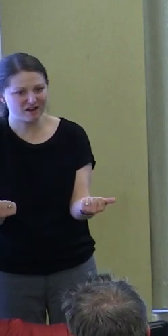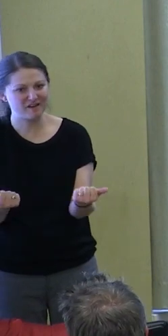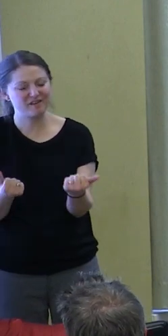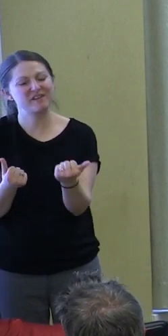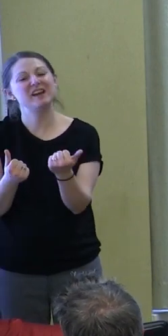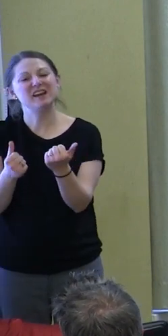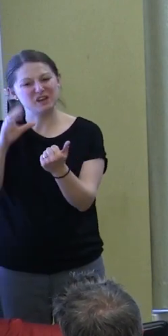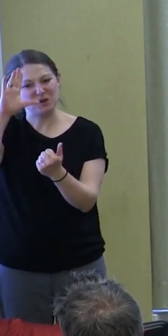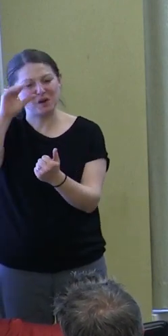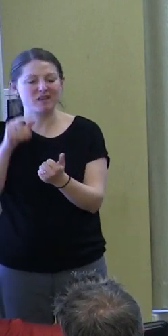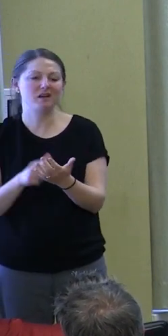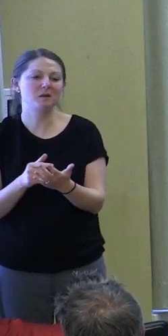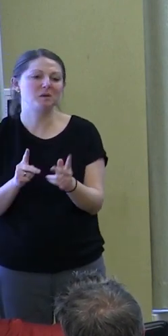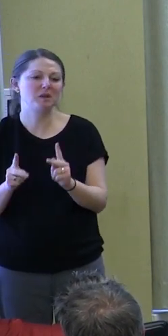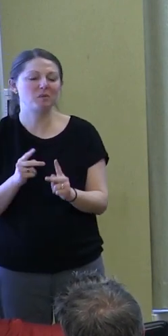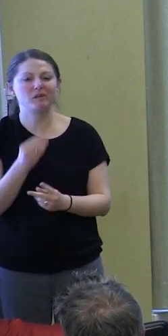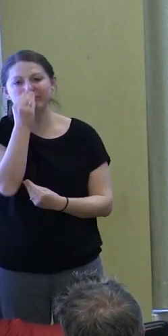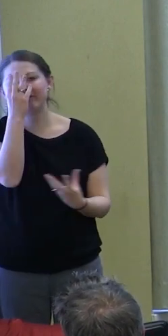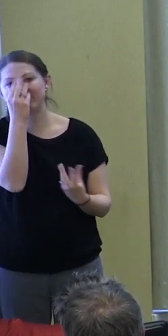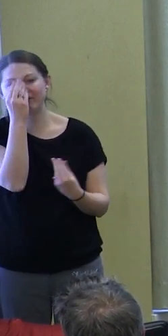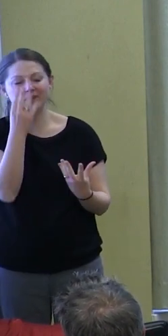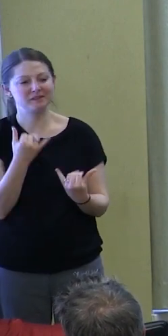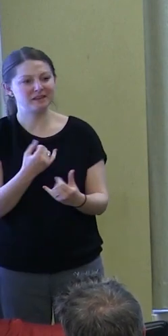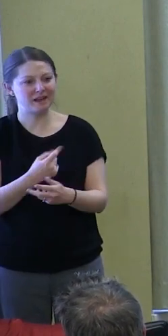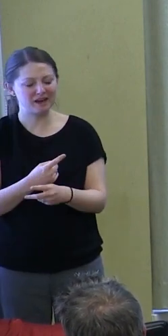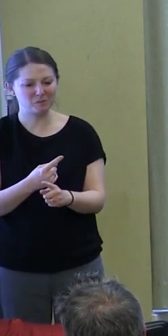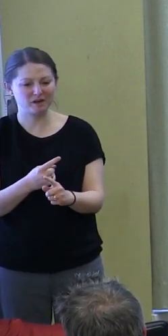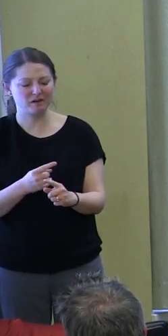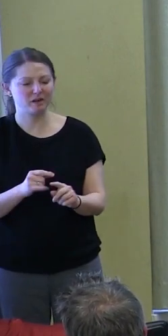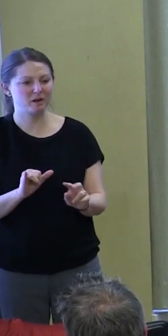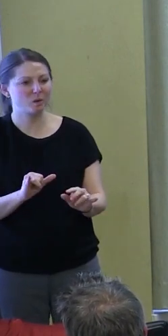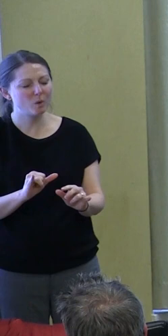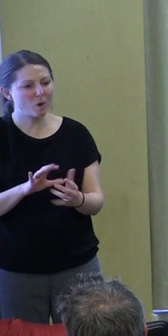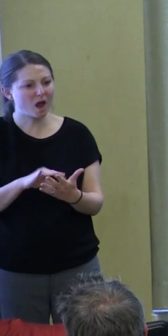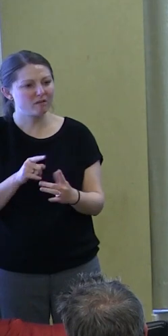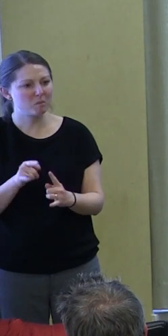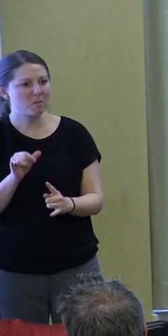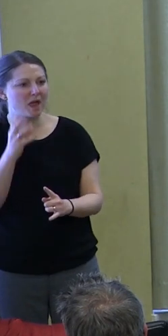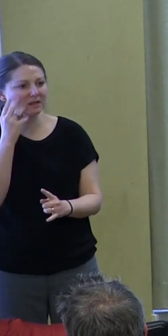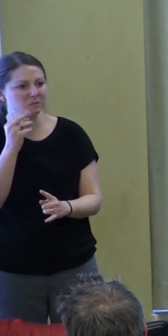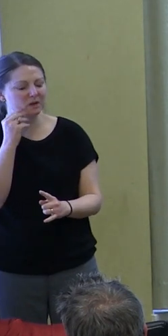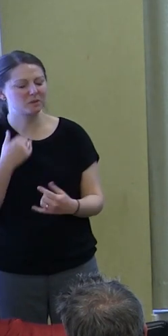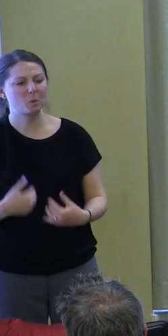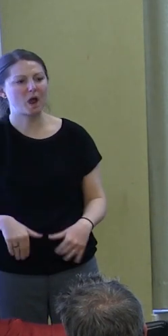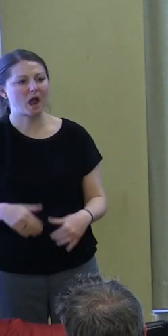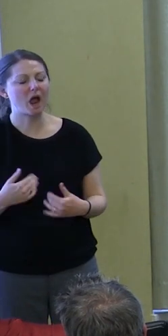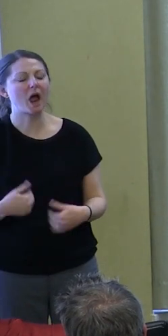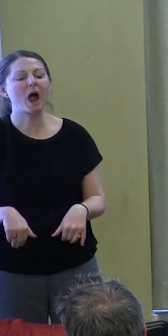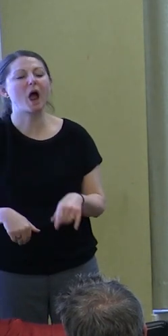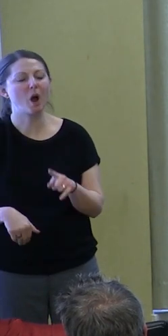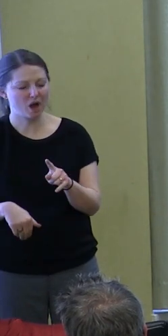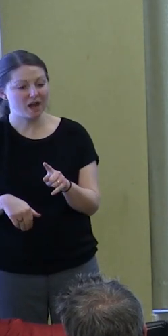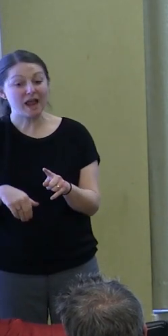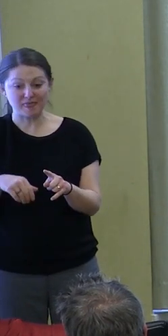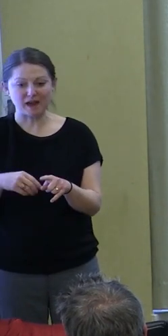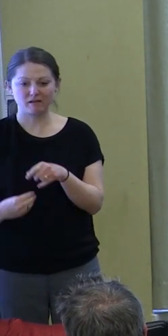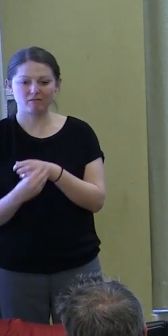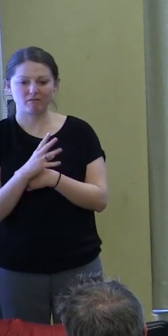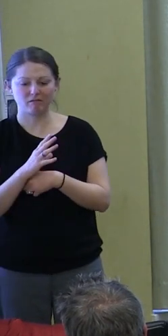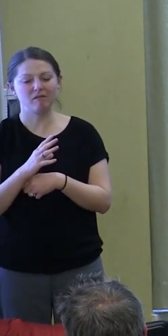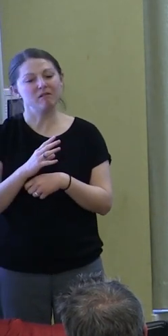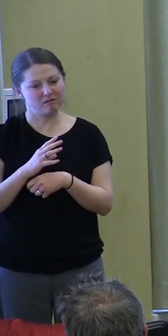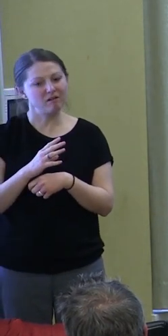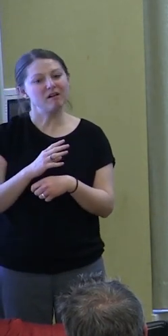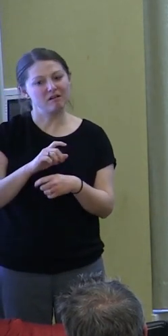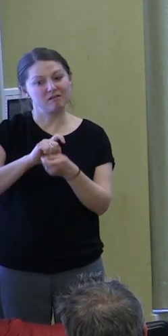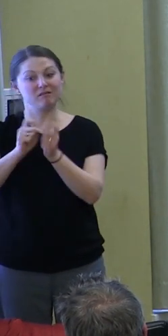that apathy that we see today. Stories can move us from passivity to participation in democracy.